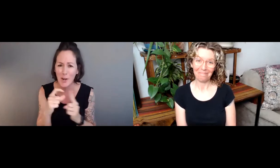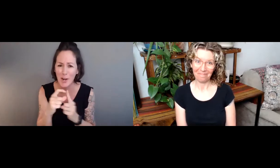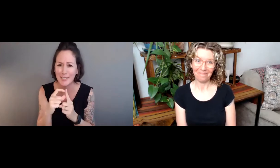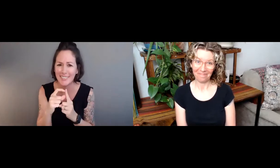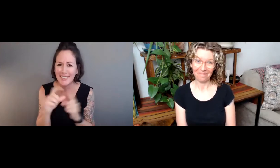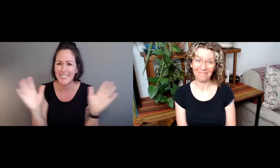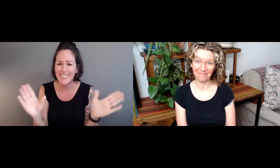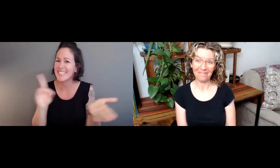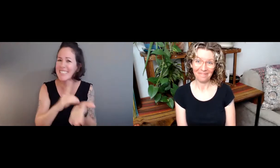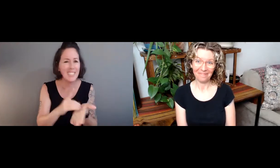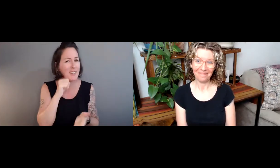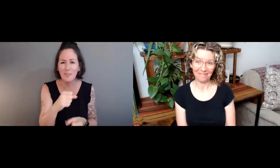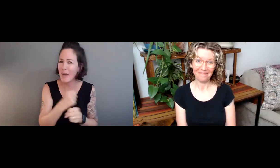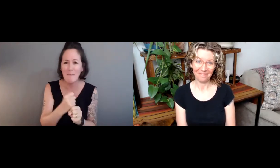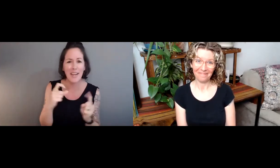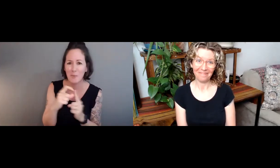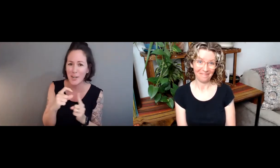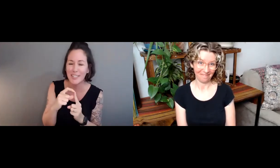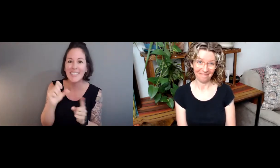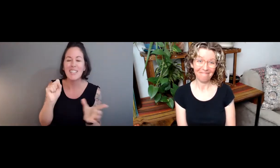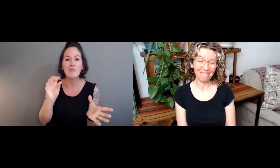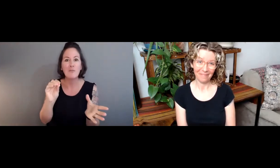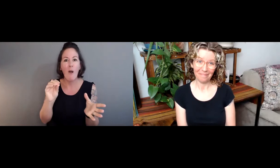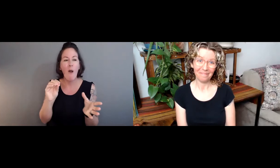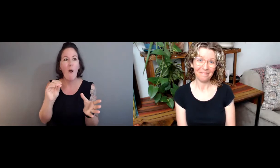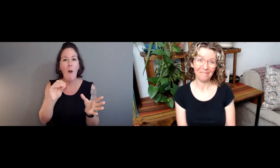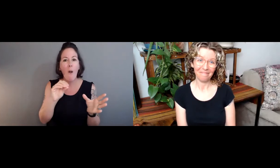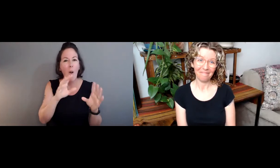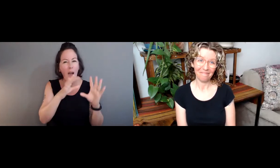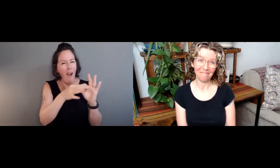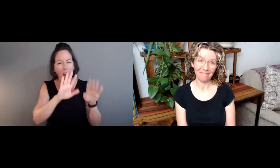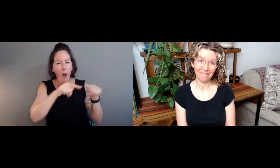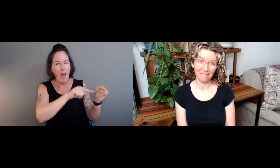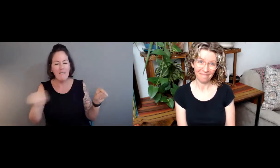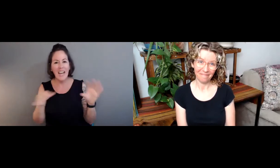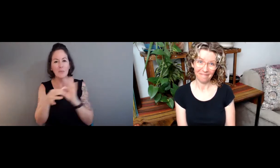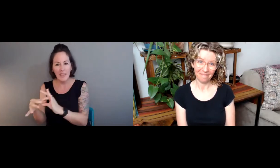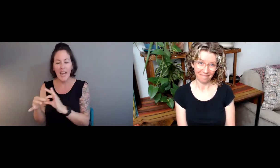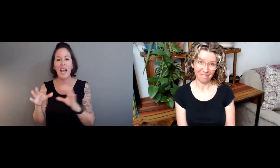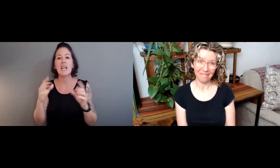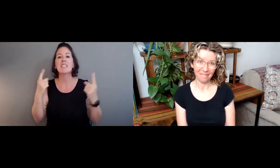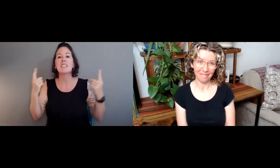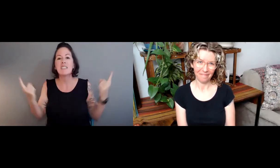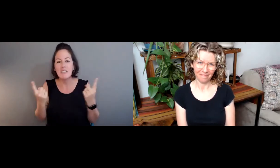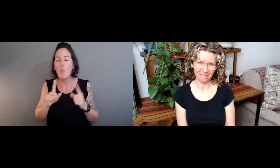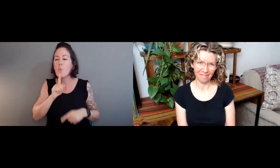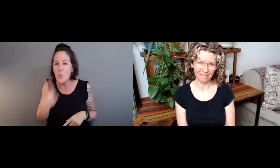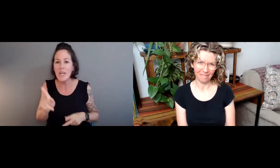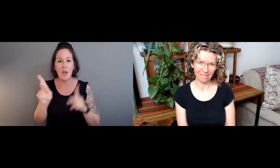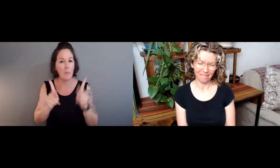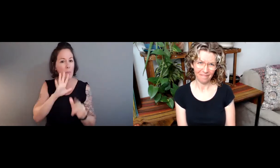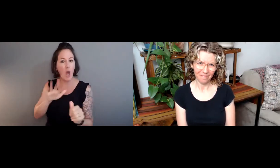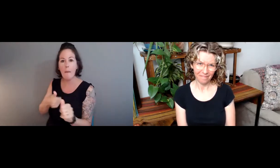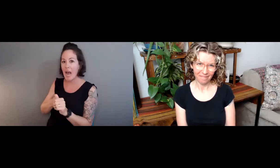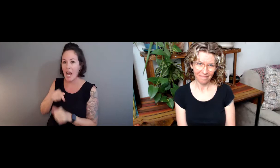And humans make words, humans do discriminate. Again, thinking about all of that being